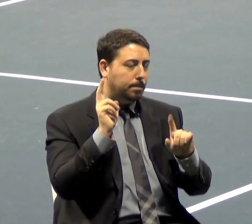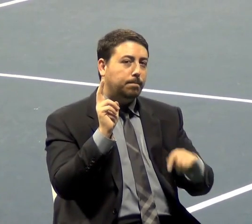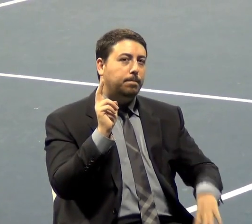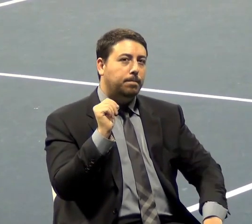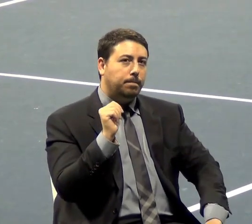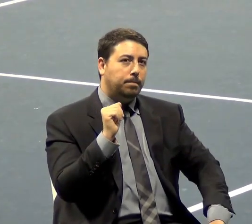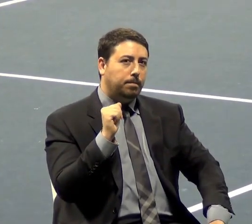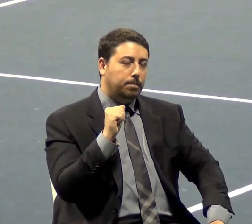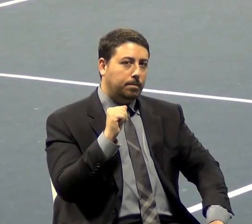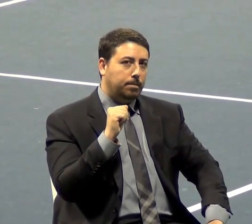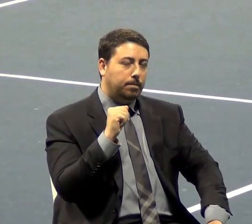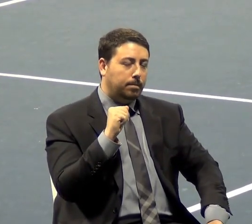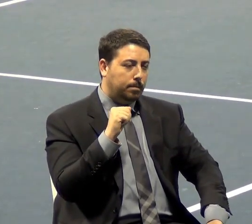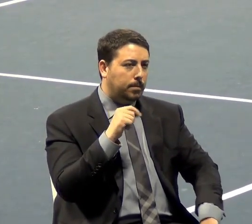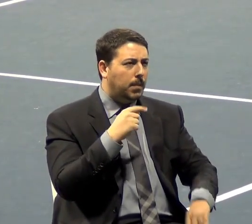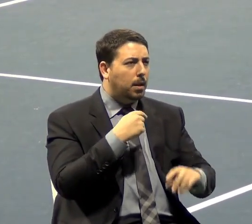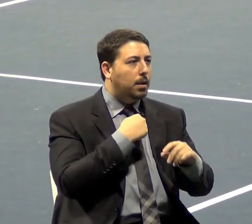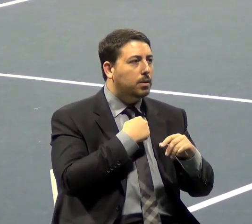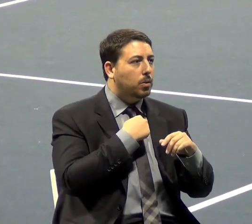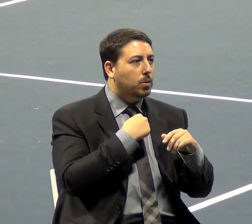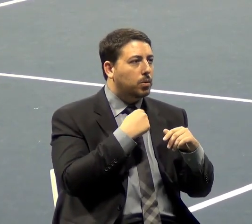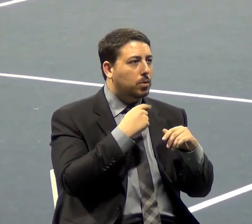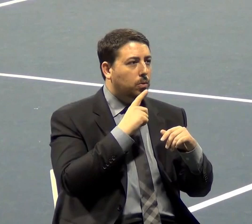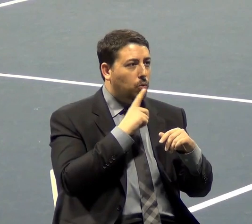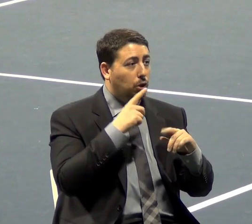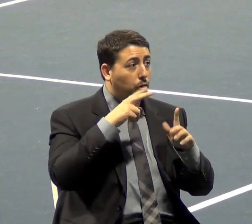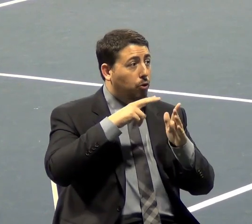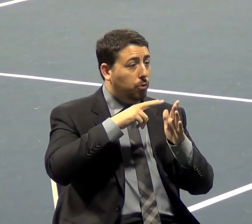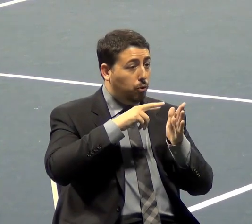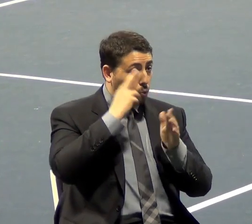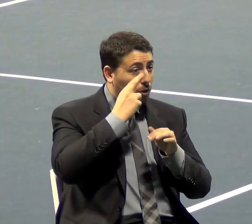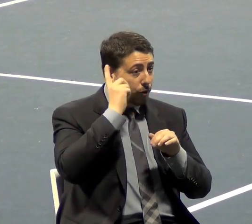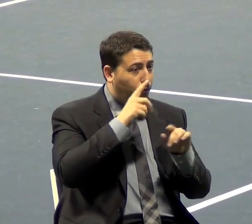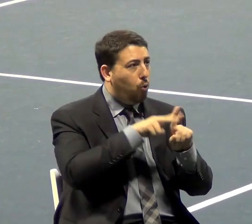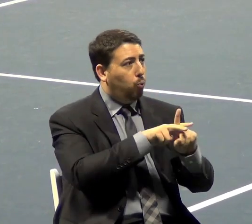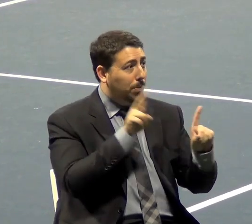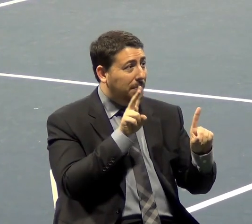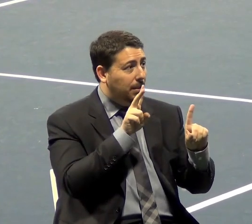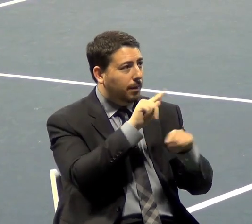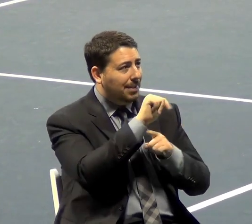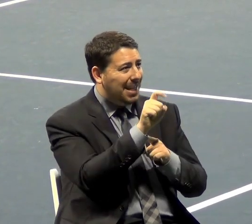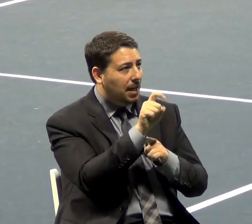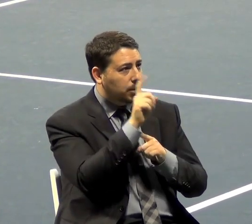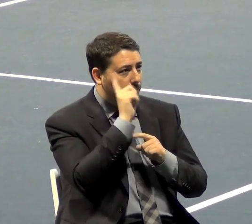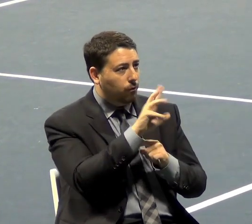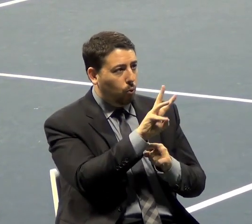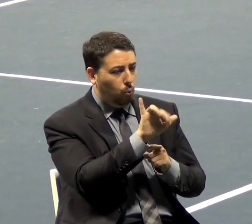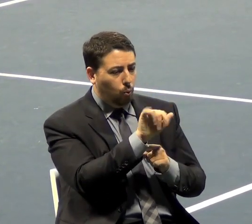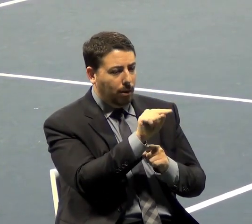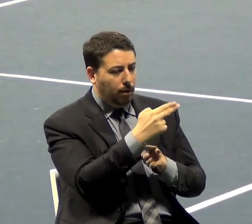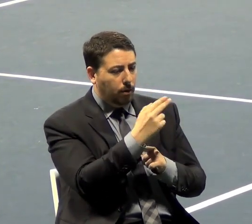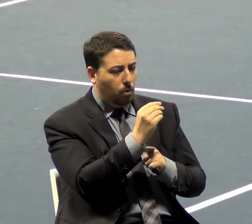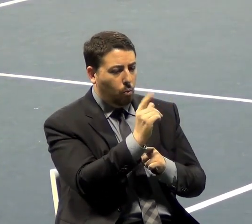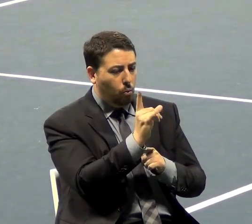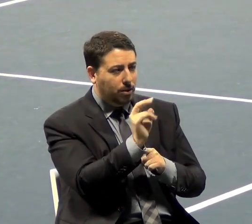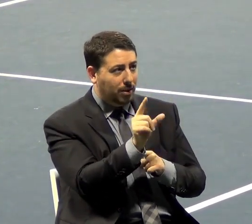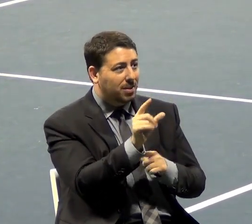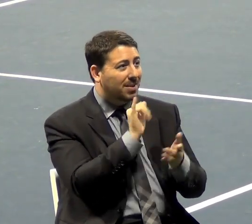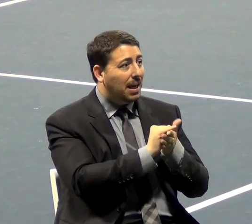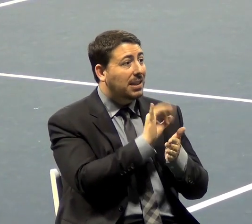But the purpose of repealing the withholding tax is to make the point that, if we all had to send a check in every month to pay for